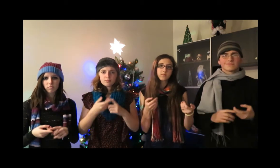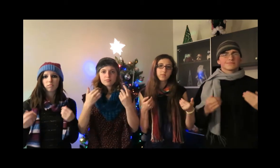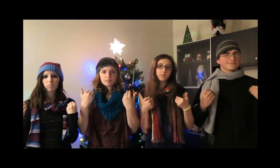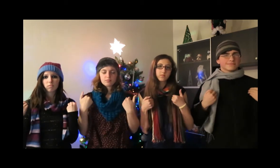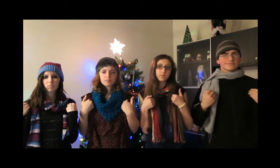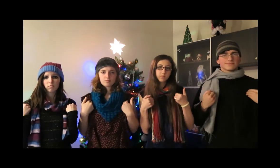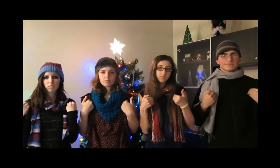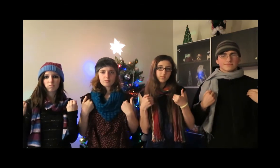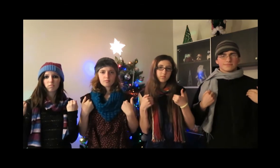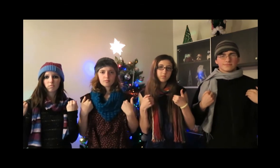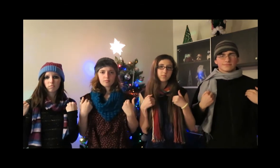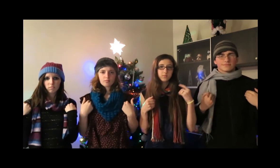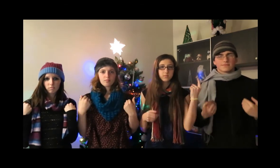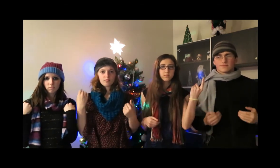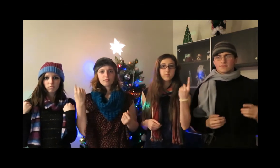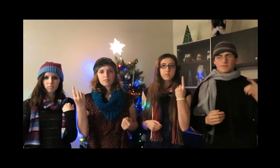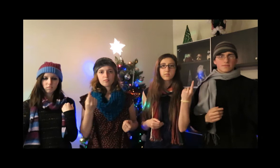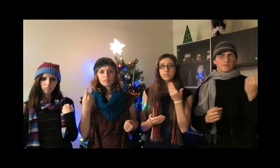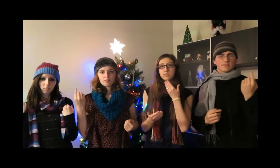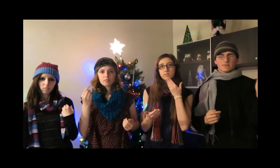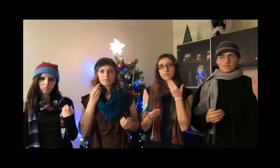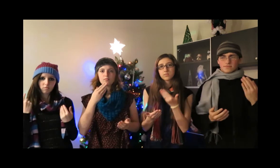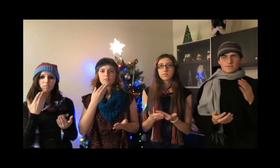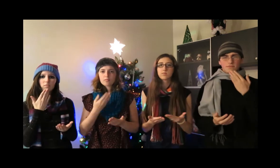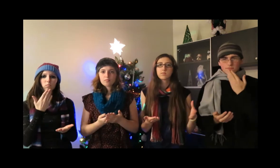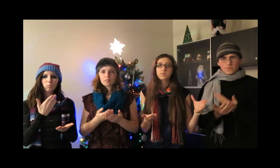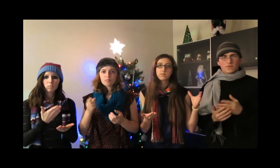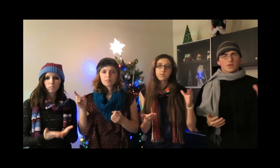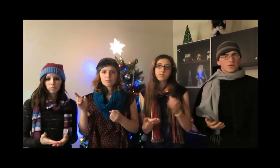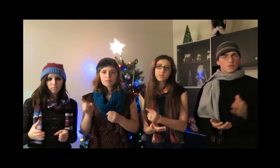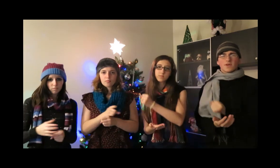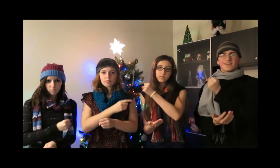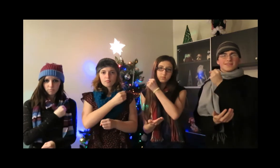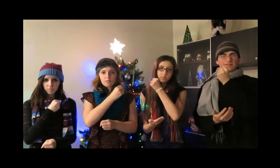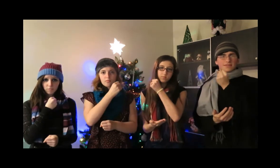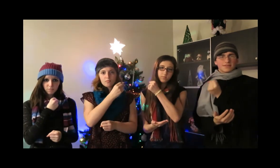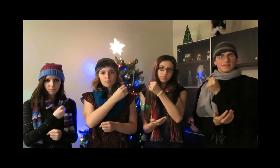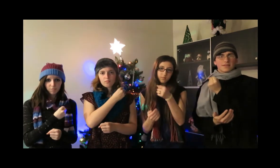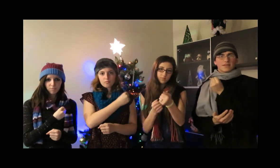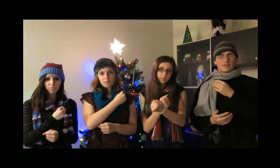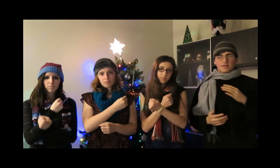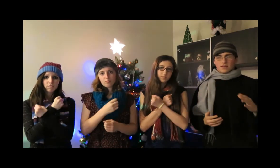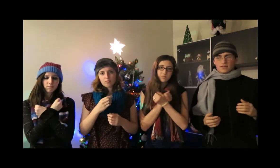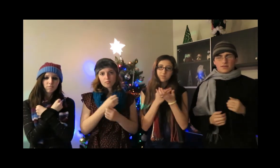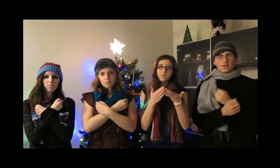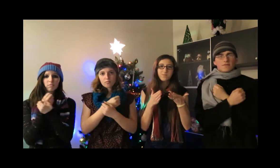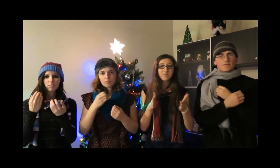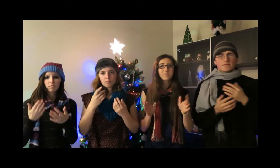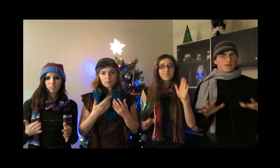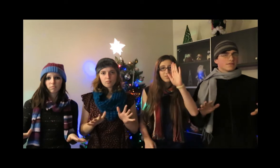friend And might always win And love would never end love would